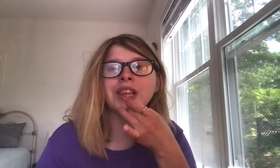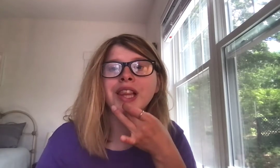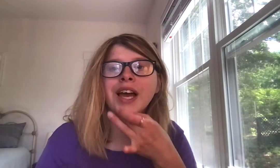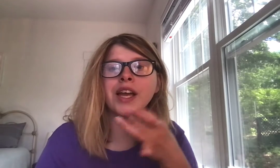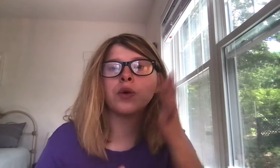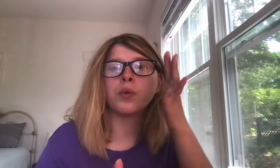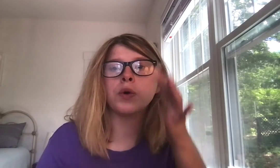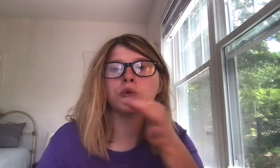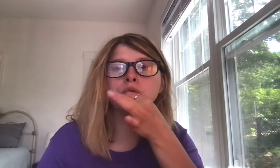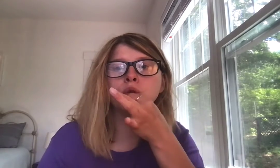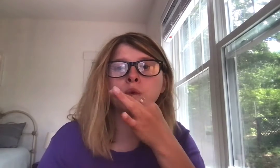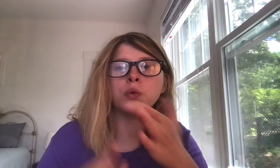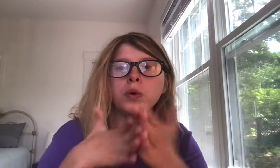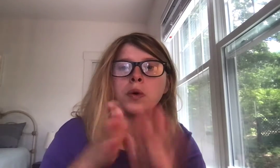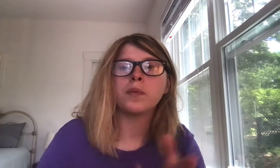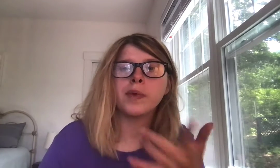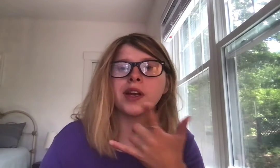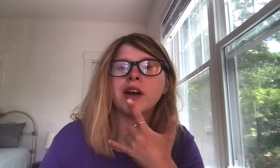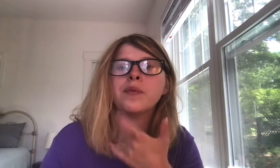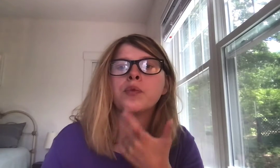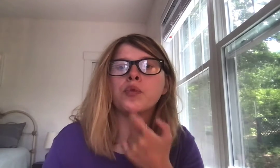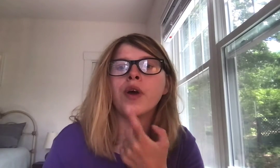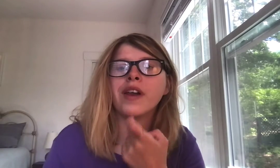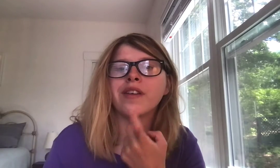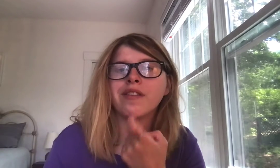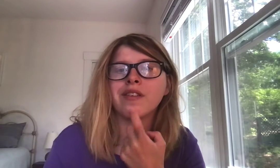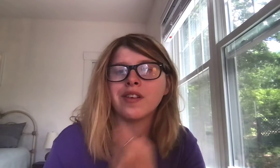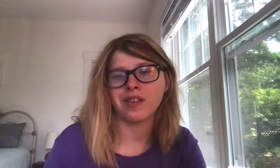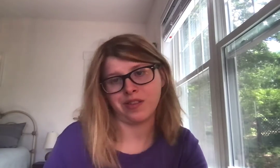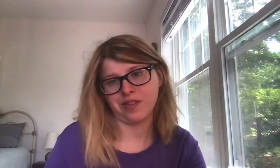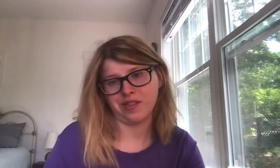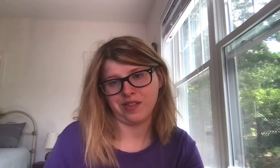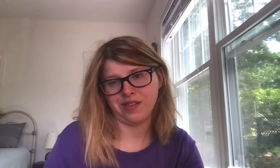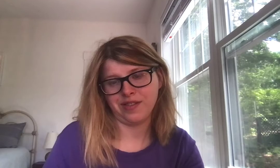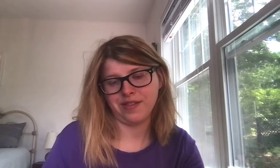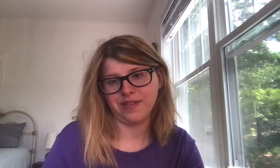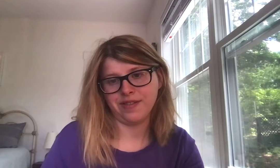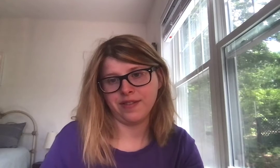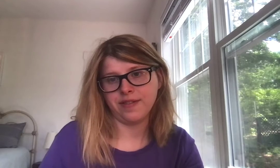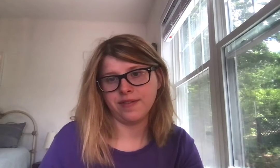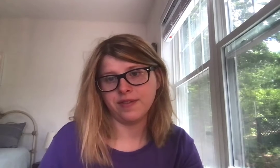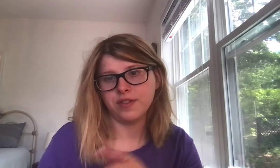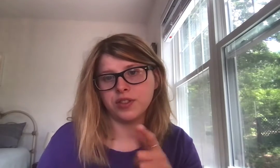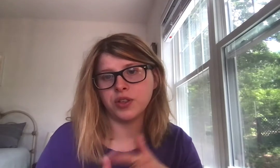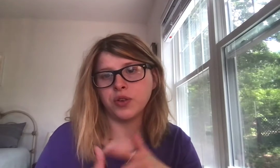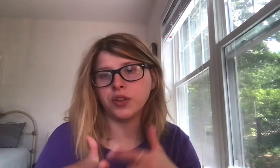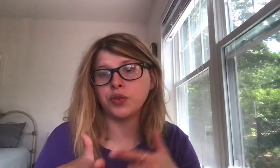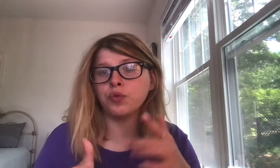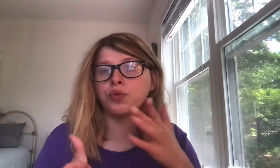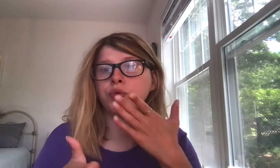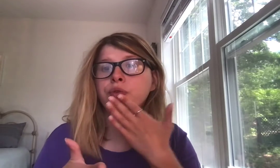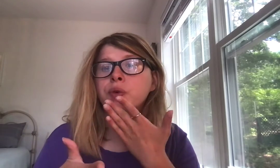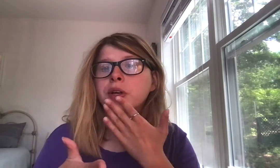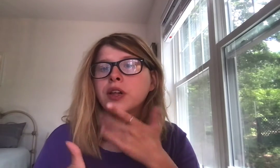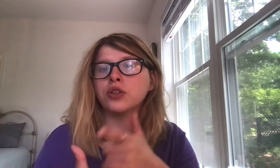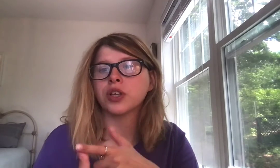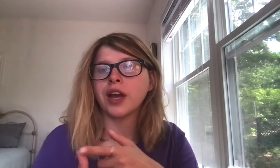light will soon become red so let's review the colors again